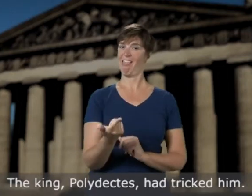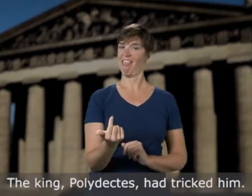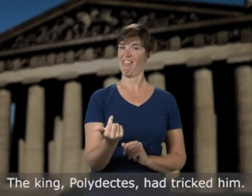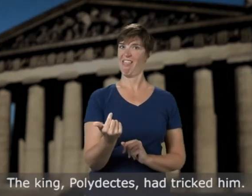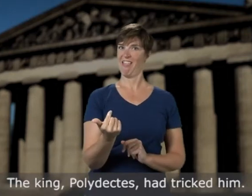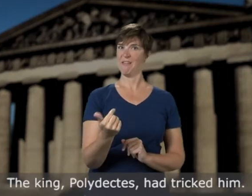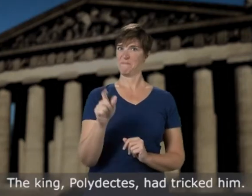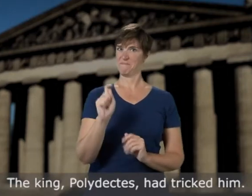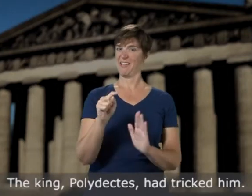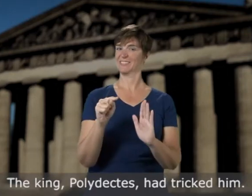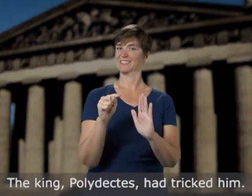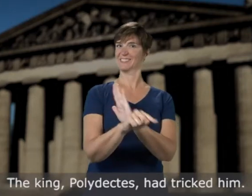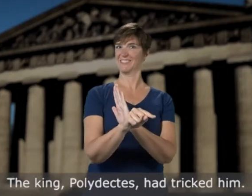had tricked him